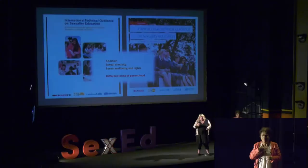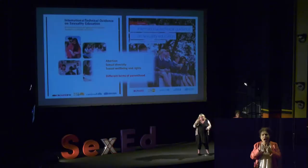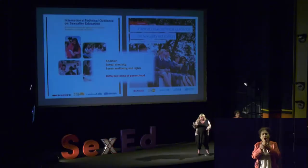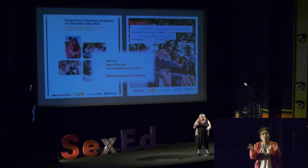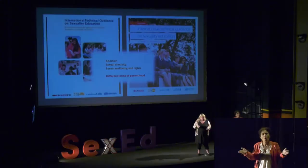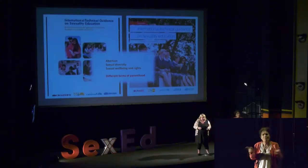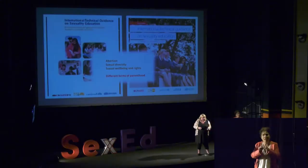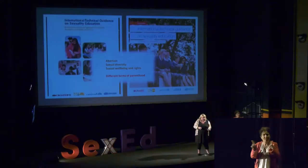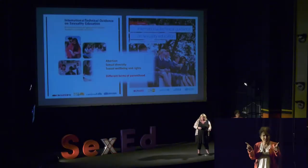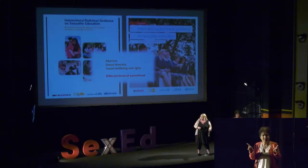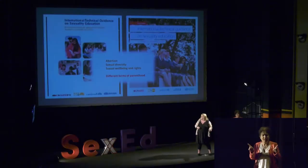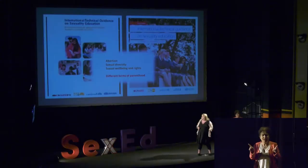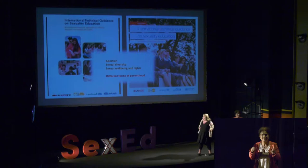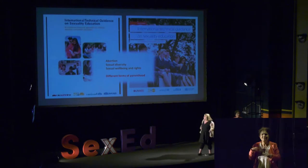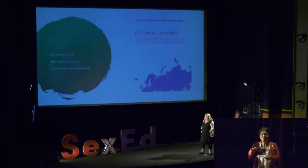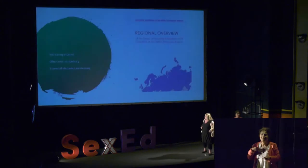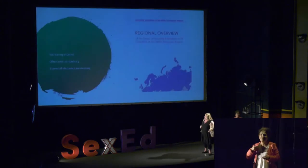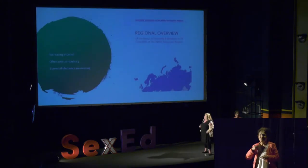maybe a step in the right direction.